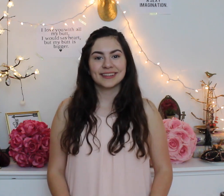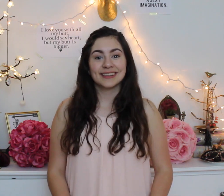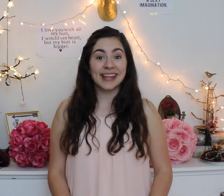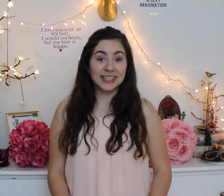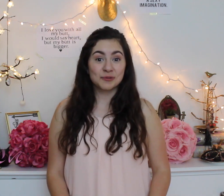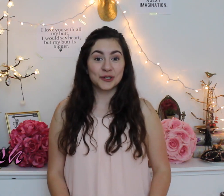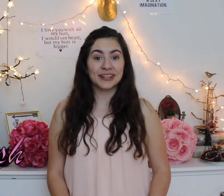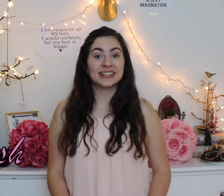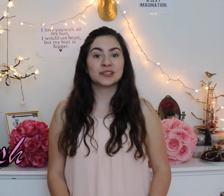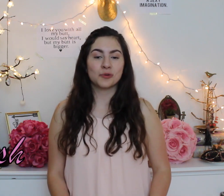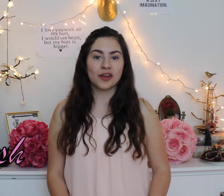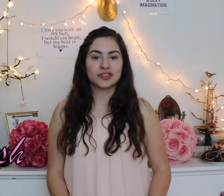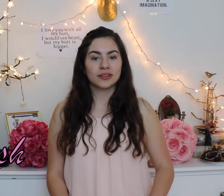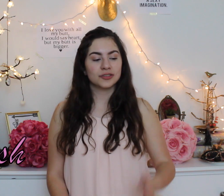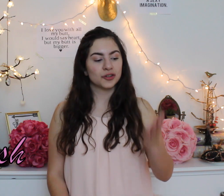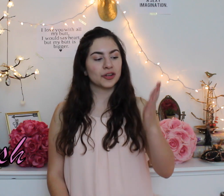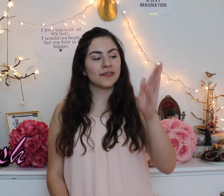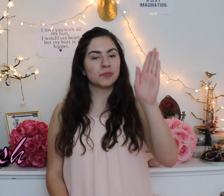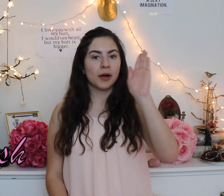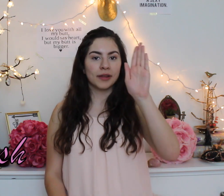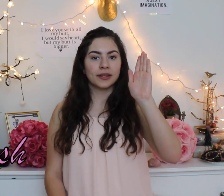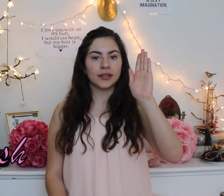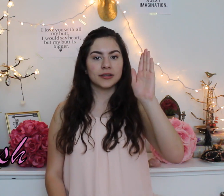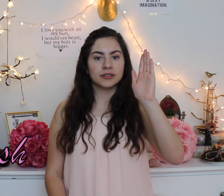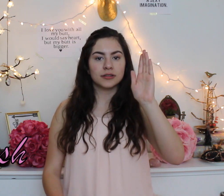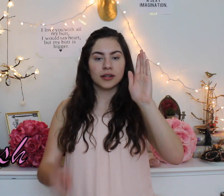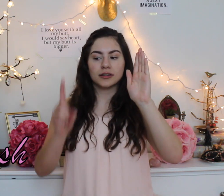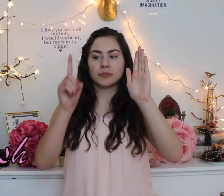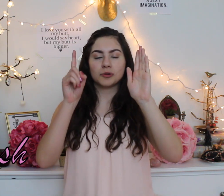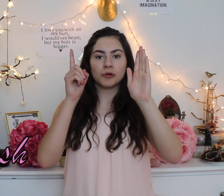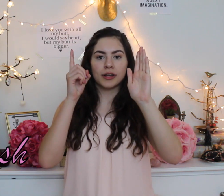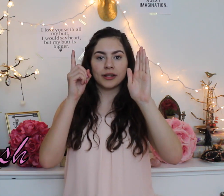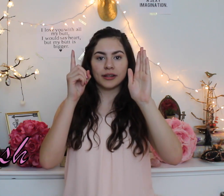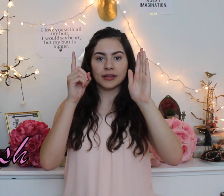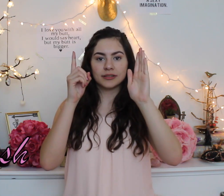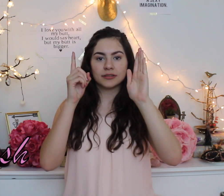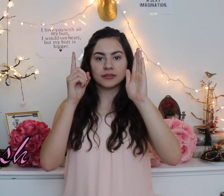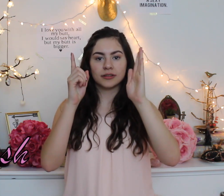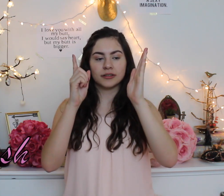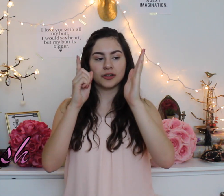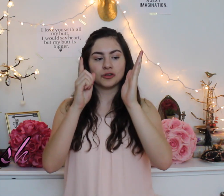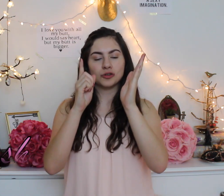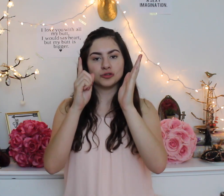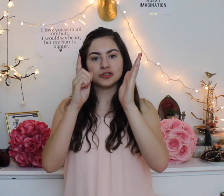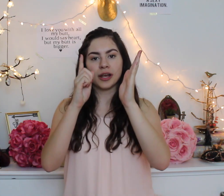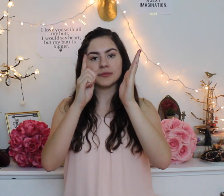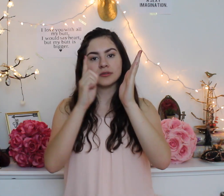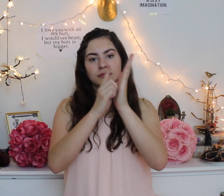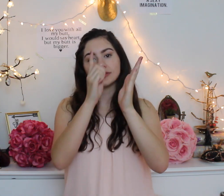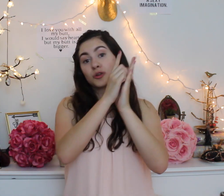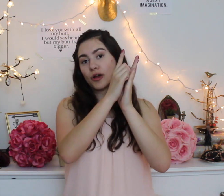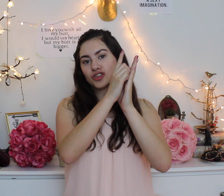next word is crush so you're gonna have your palm like this and number one like this and then you're gonna go two times crush